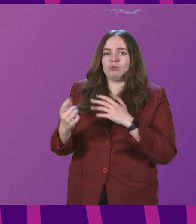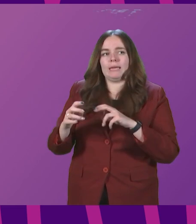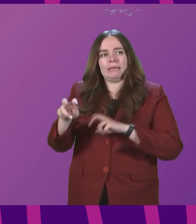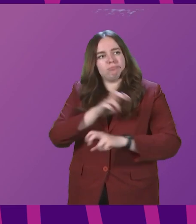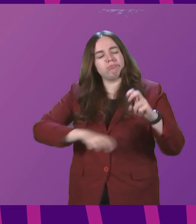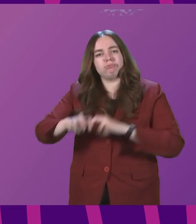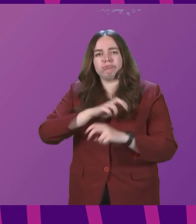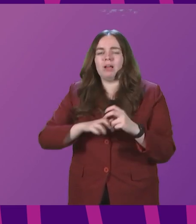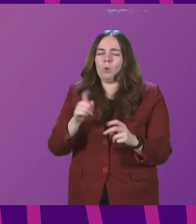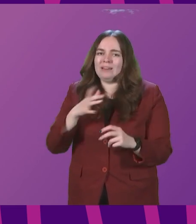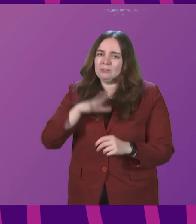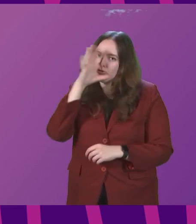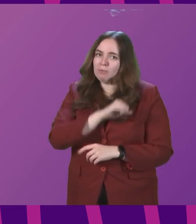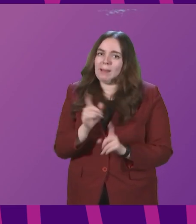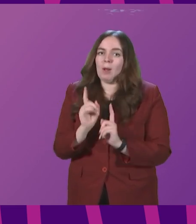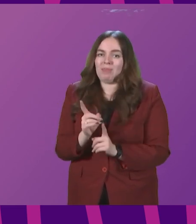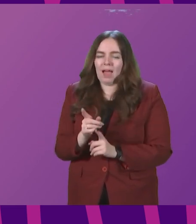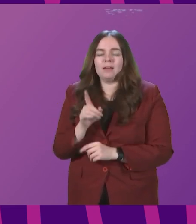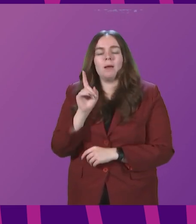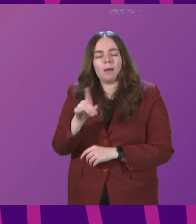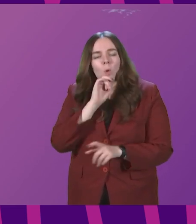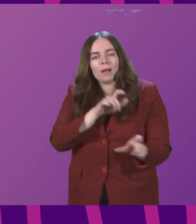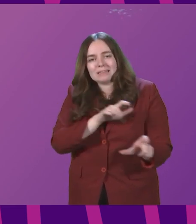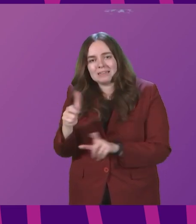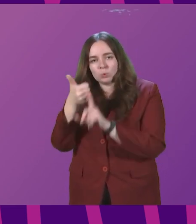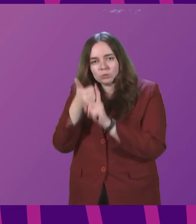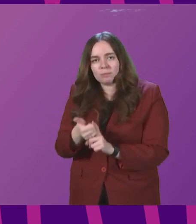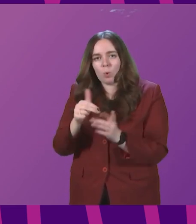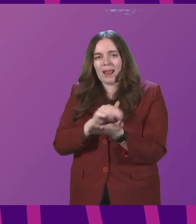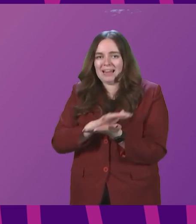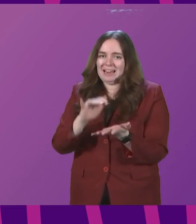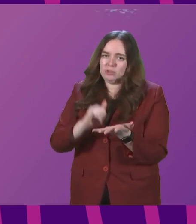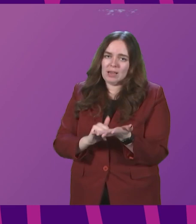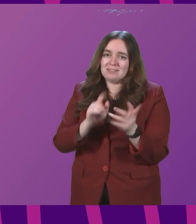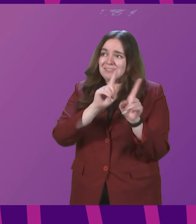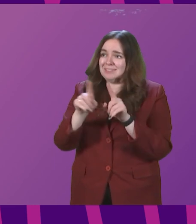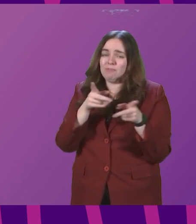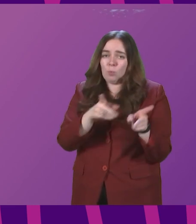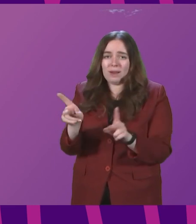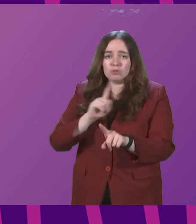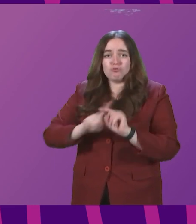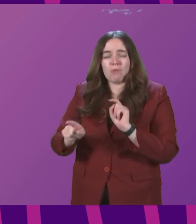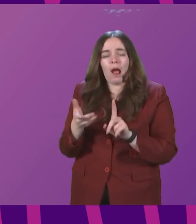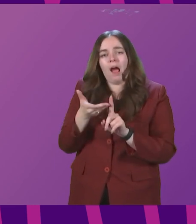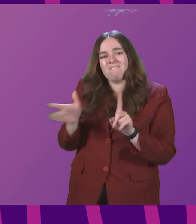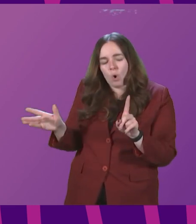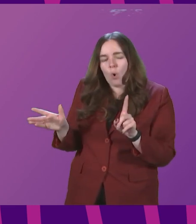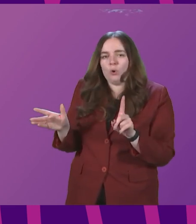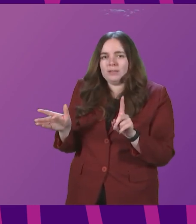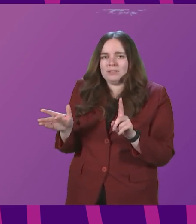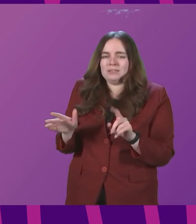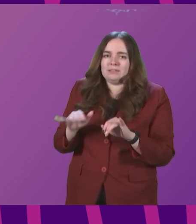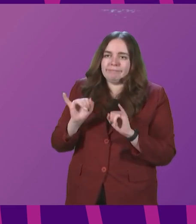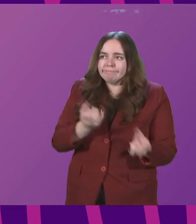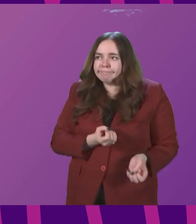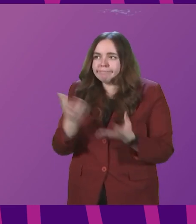sure we do not lose sight of. But we will continue to support the National Health Service in a range of different ways to try to avoid unnecessary admissions,